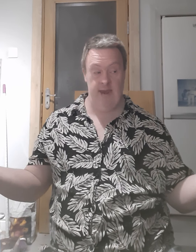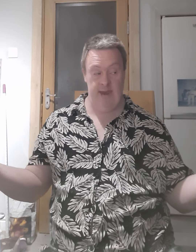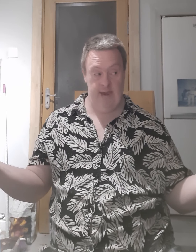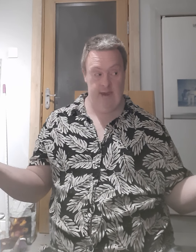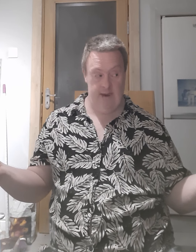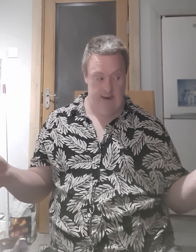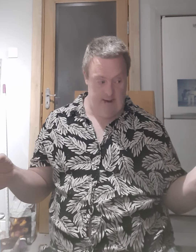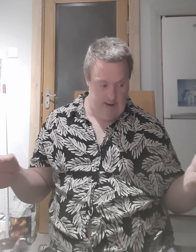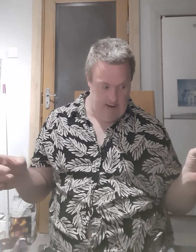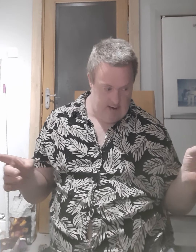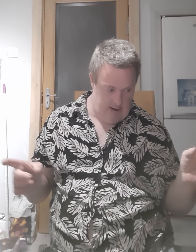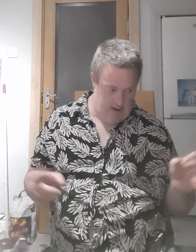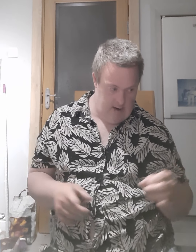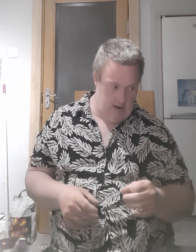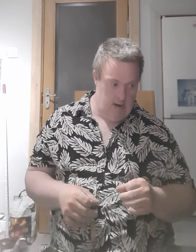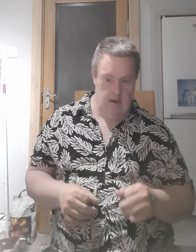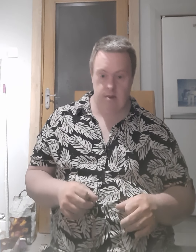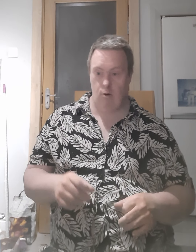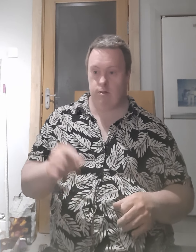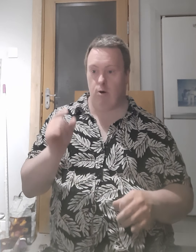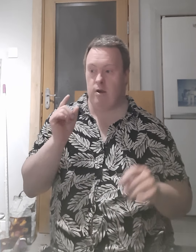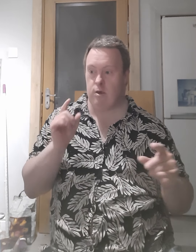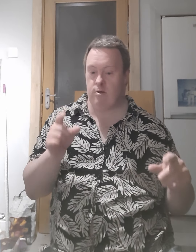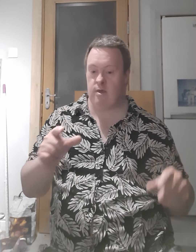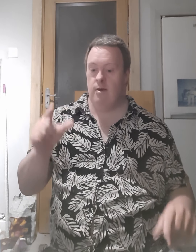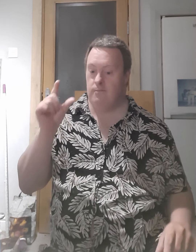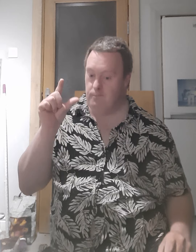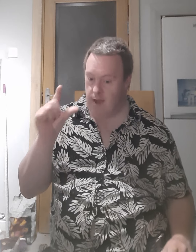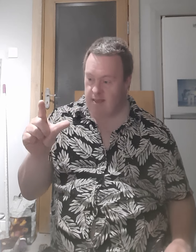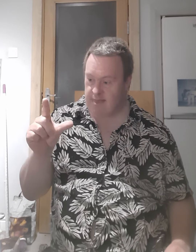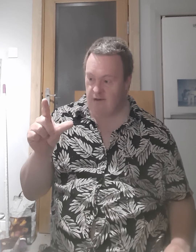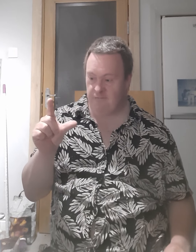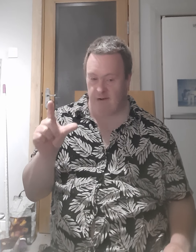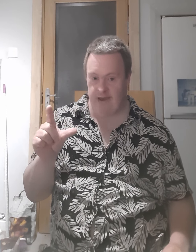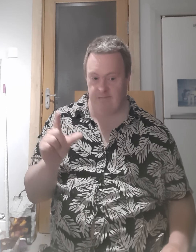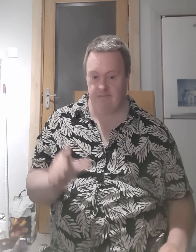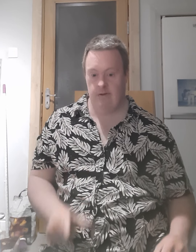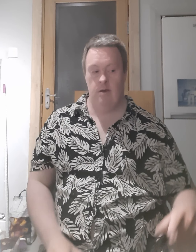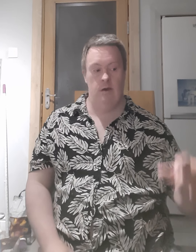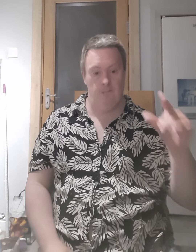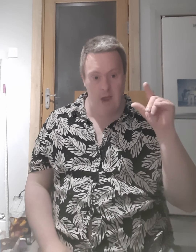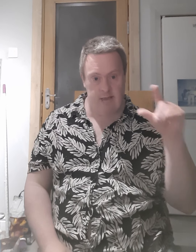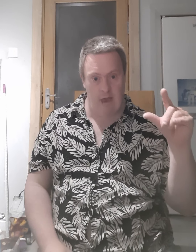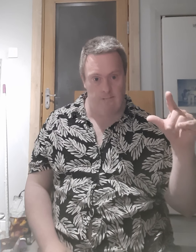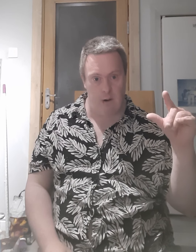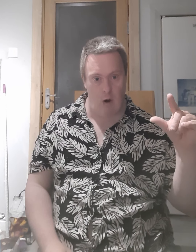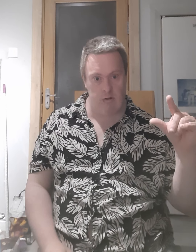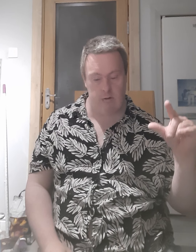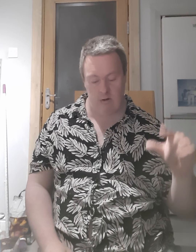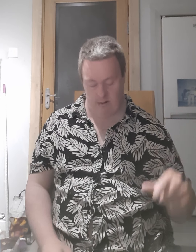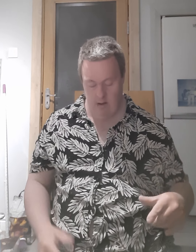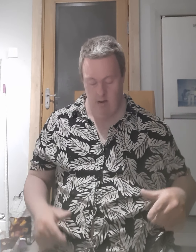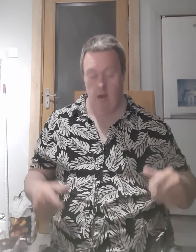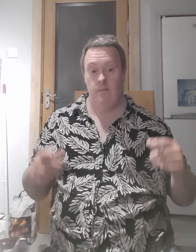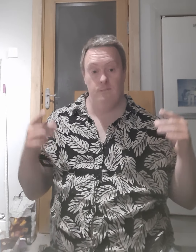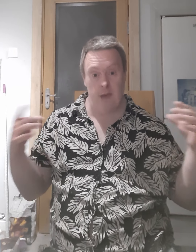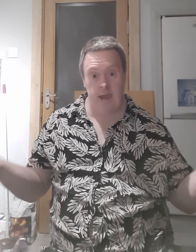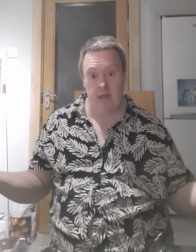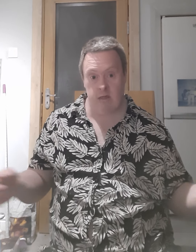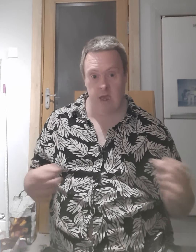so I'm I need to do is make that frame make that posters making t